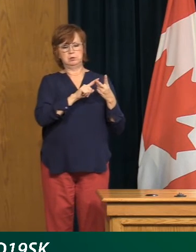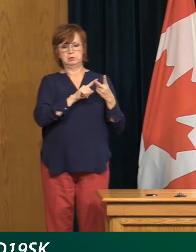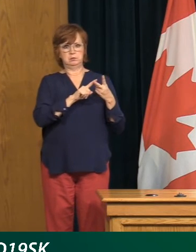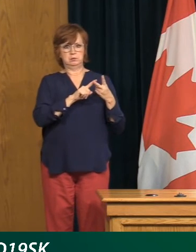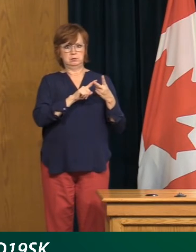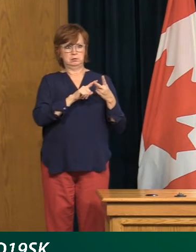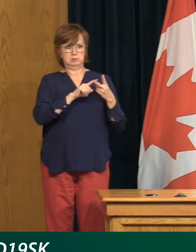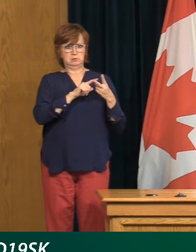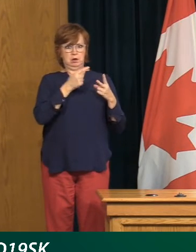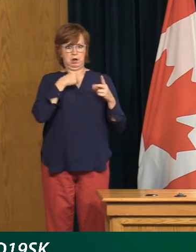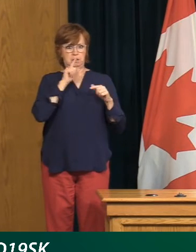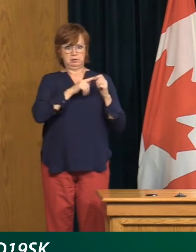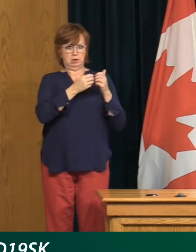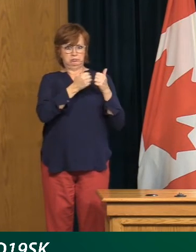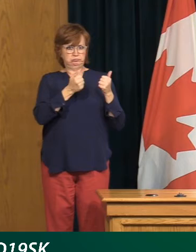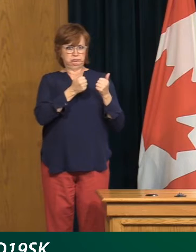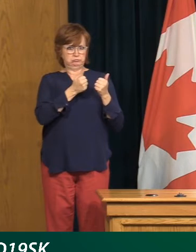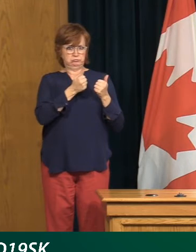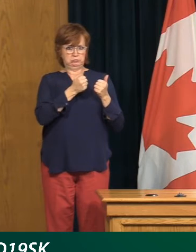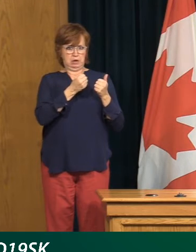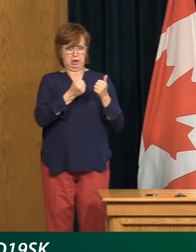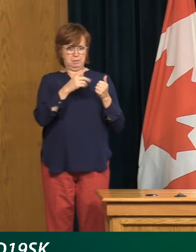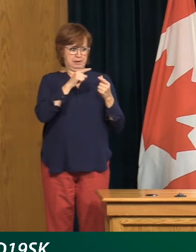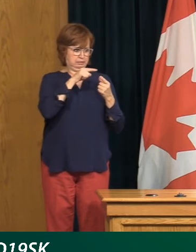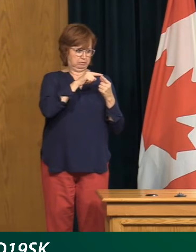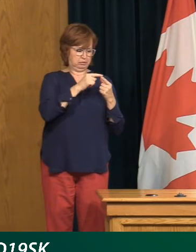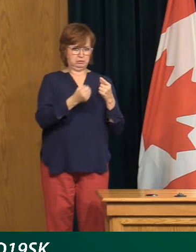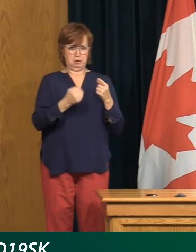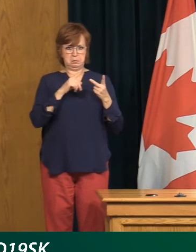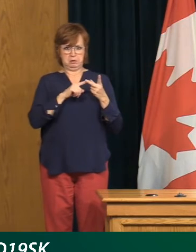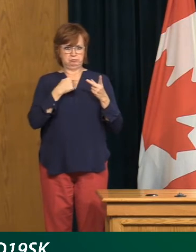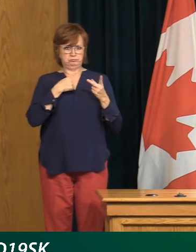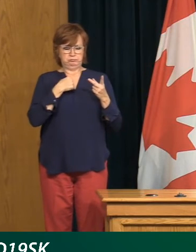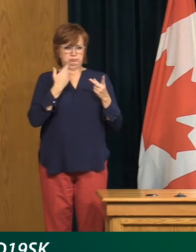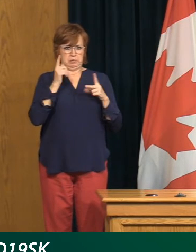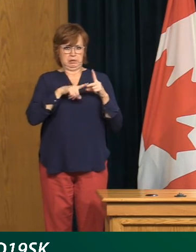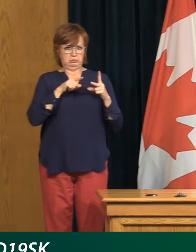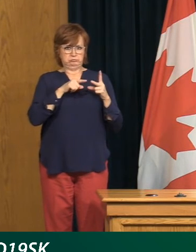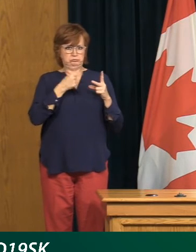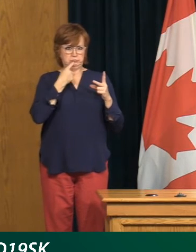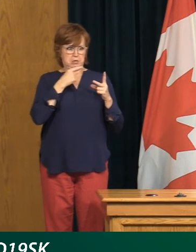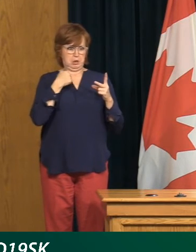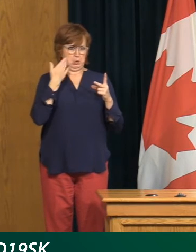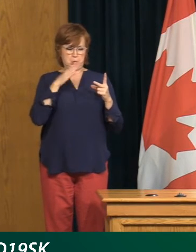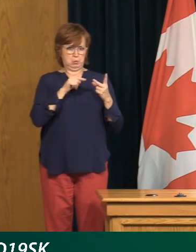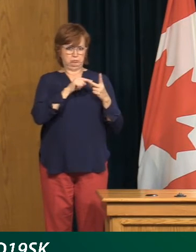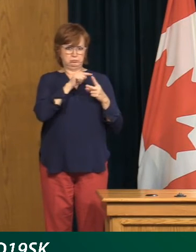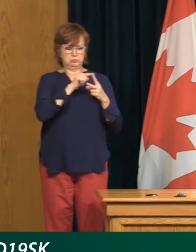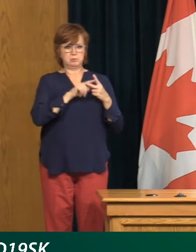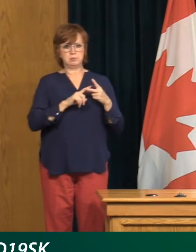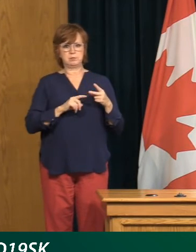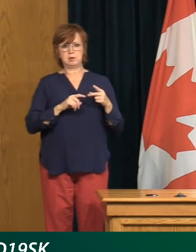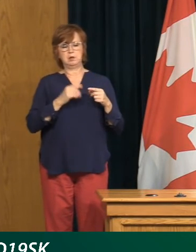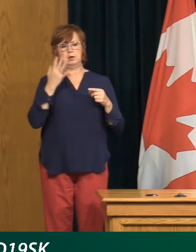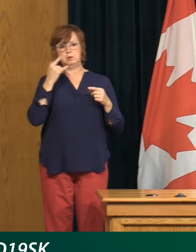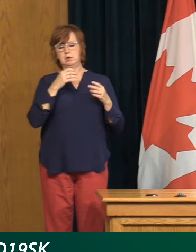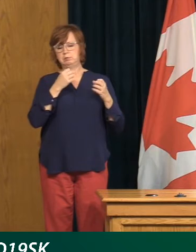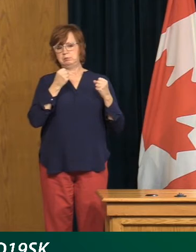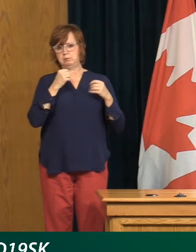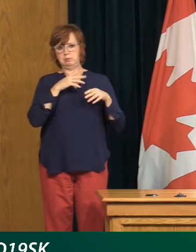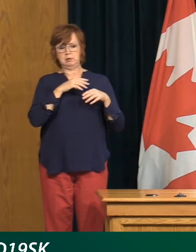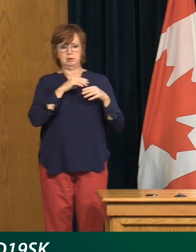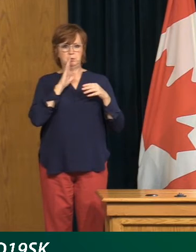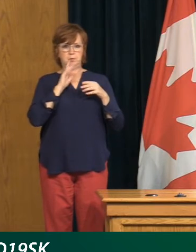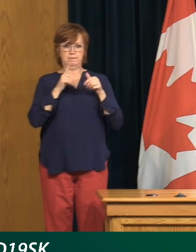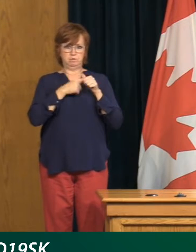separate the two, the number out exactly to the first venue and the second venue, because you can see secondary and tertiary cases for a long period of